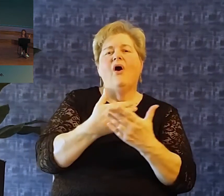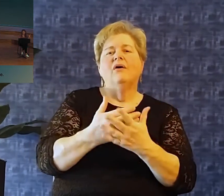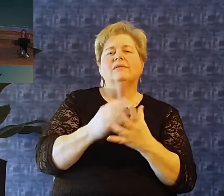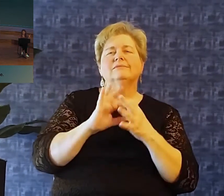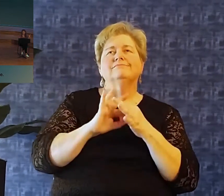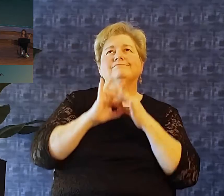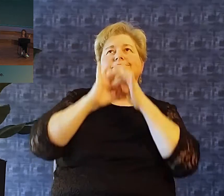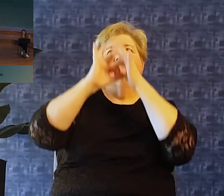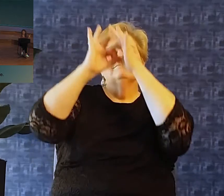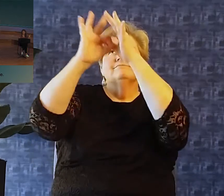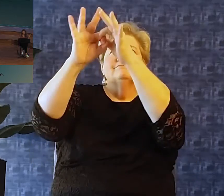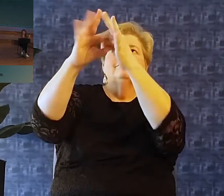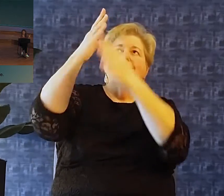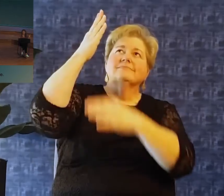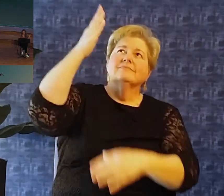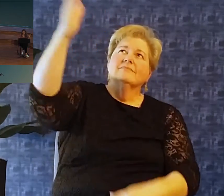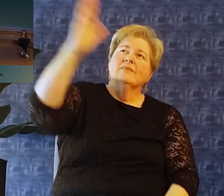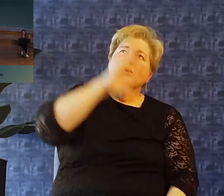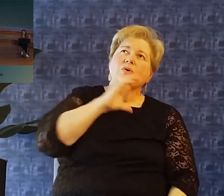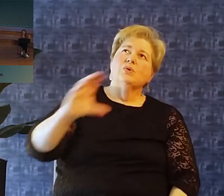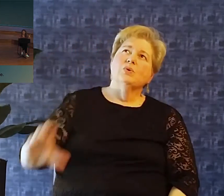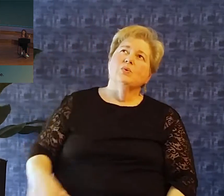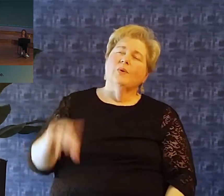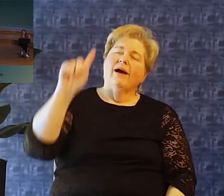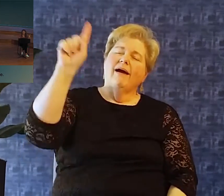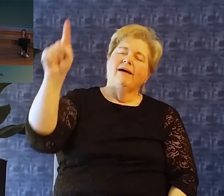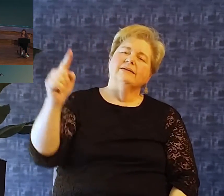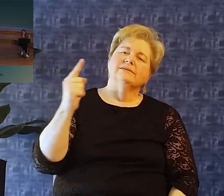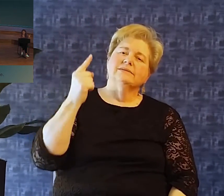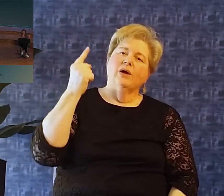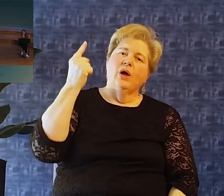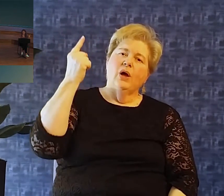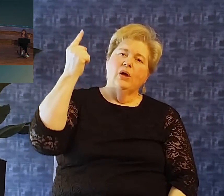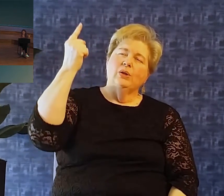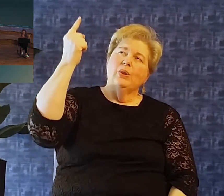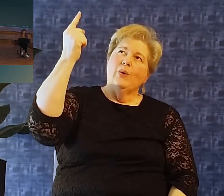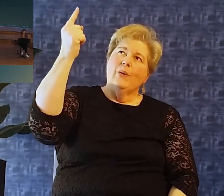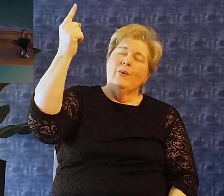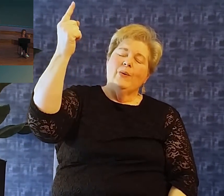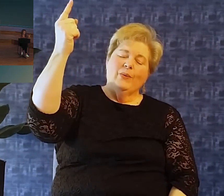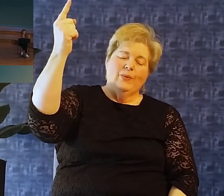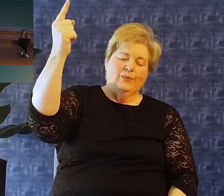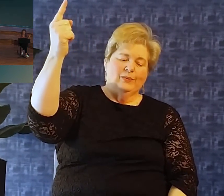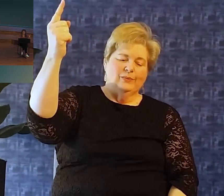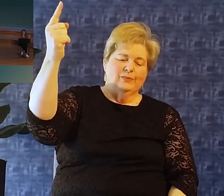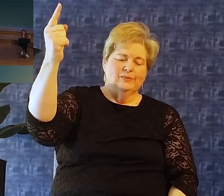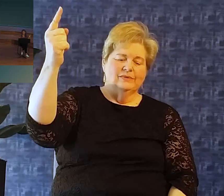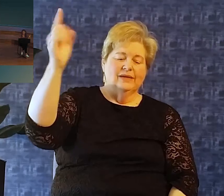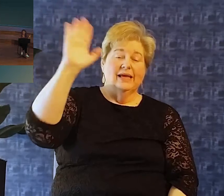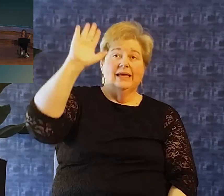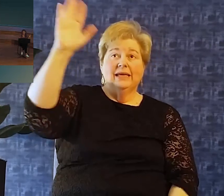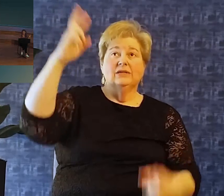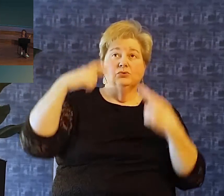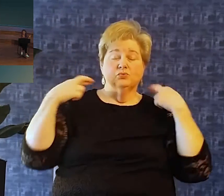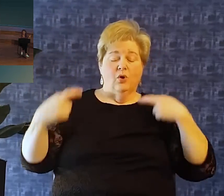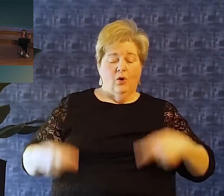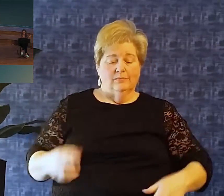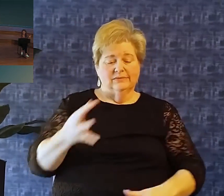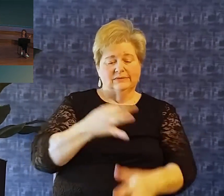my all, shall be for Christ alone His